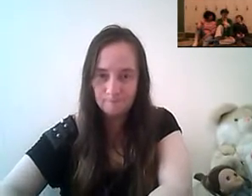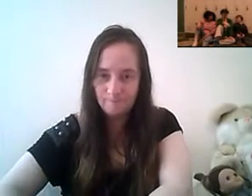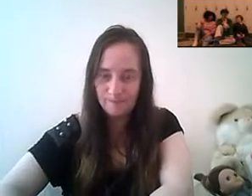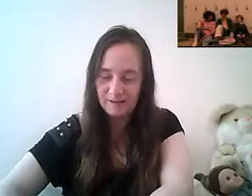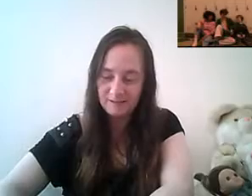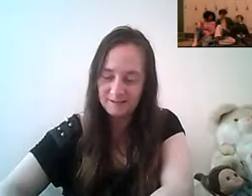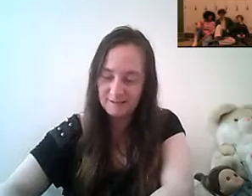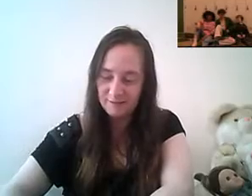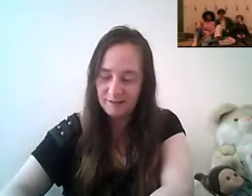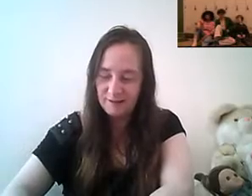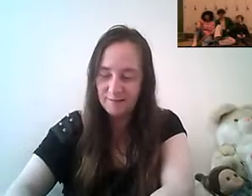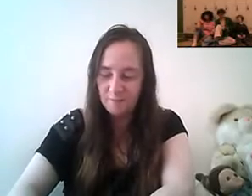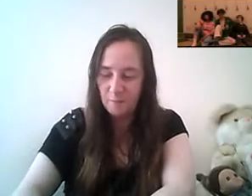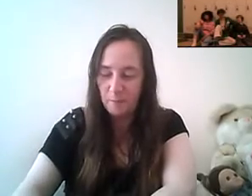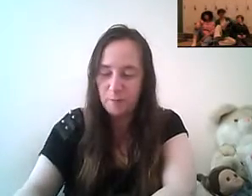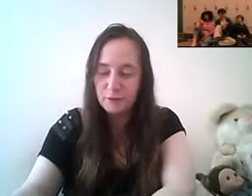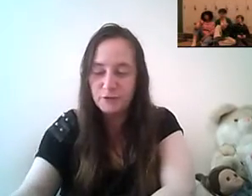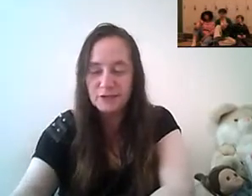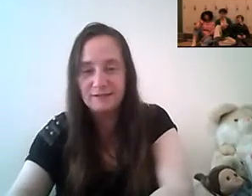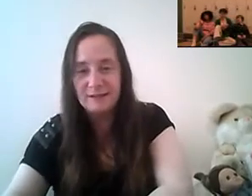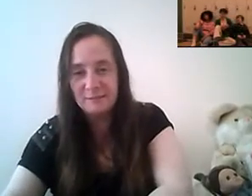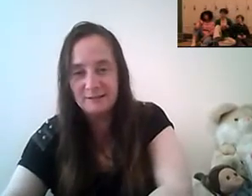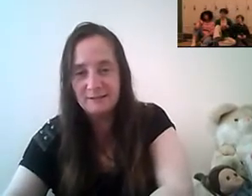oh you saved my powers just getting to end you seen it